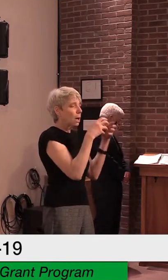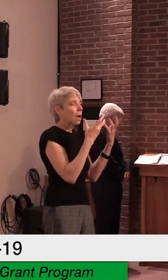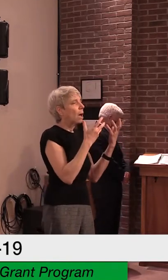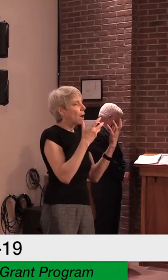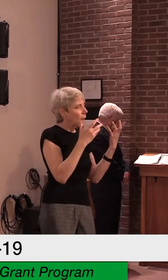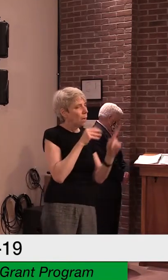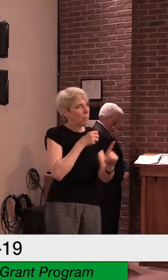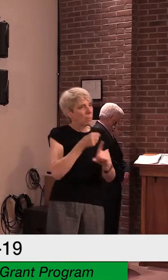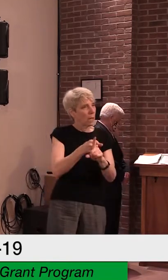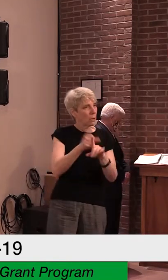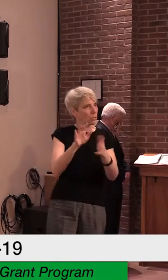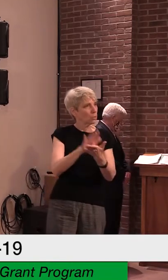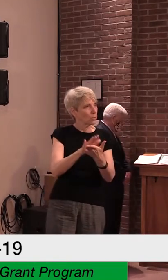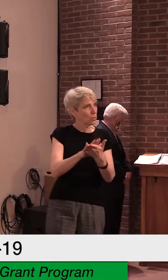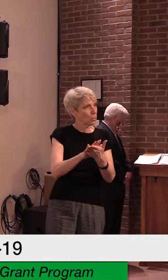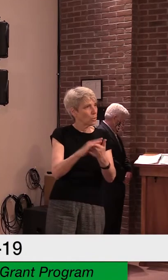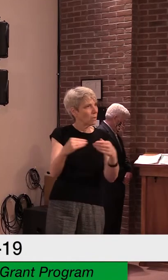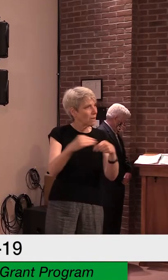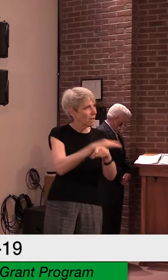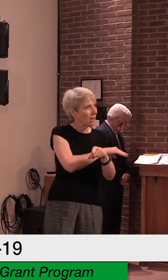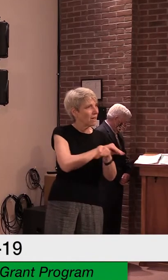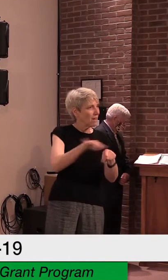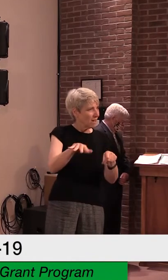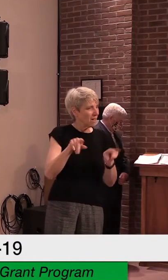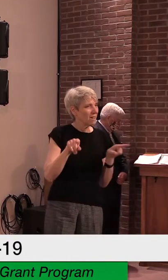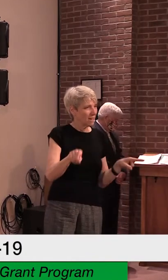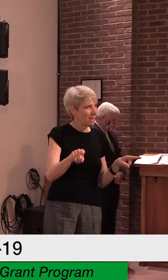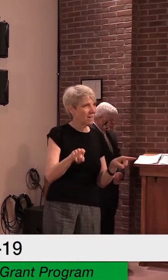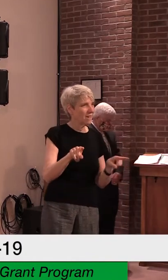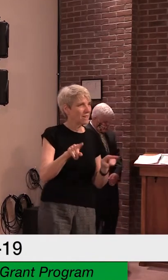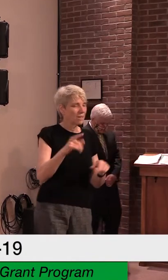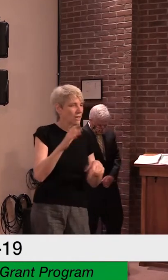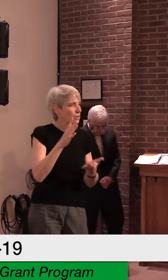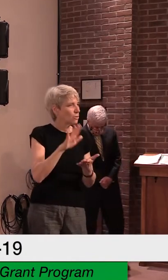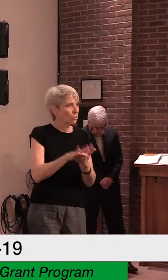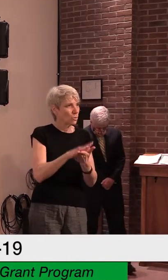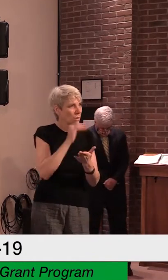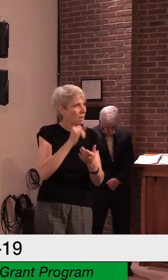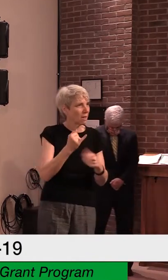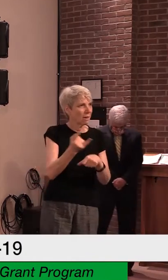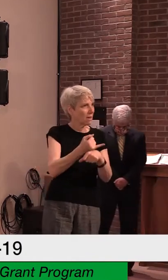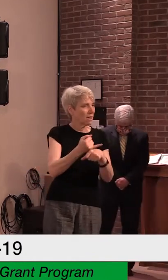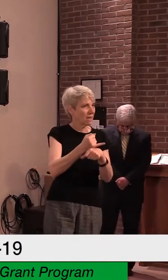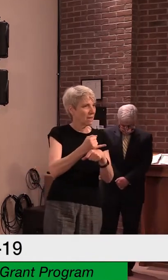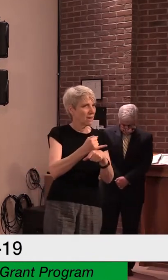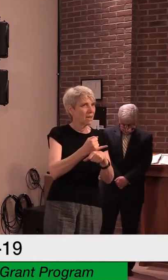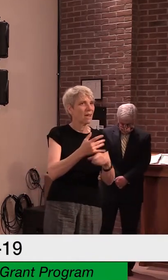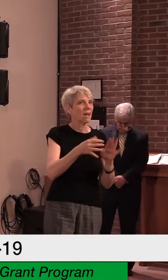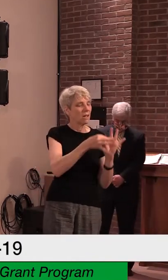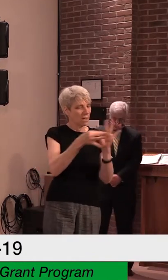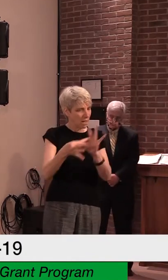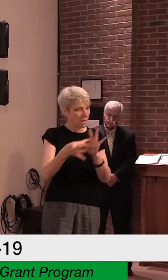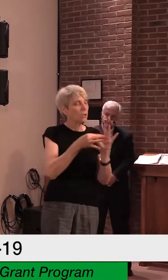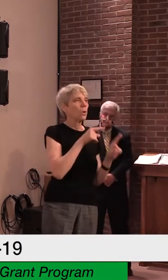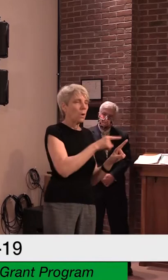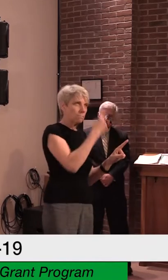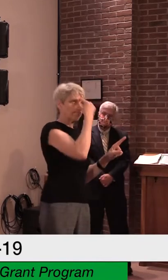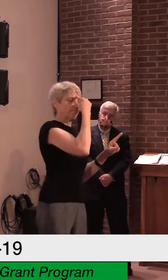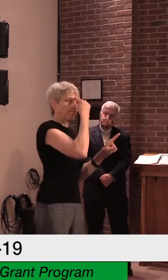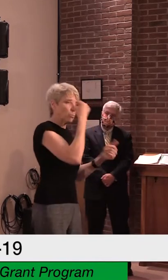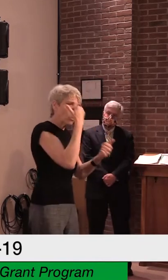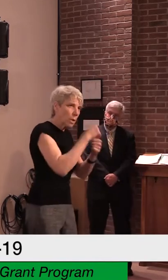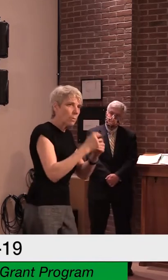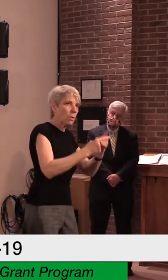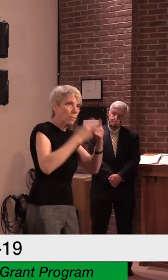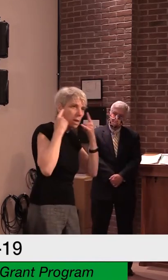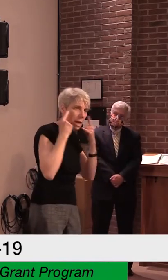impact the environment that our children find themselves in, and make it the truly favorable environment that our communities are reflecting